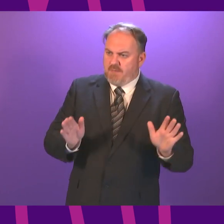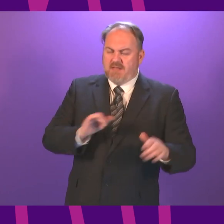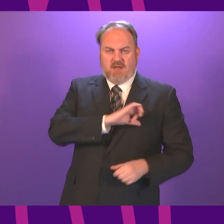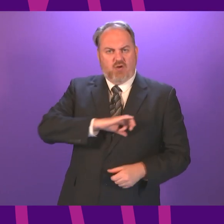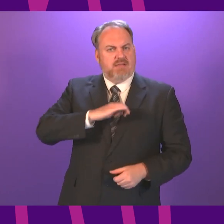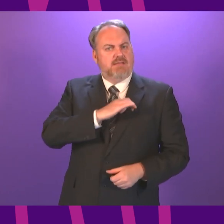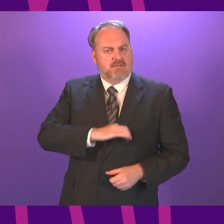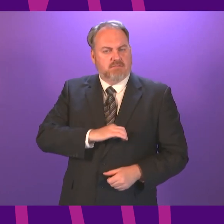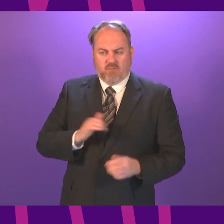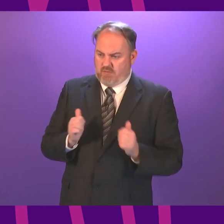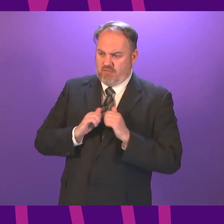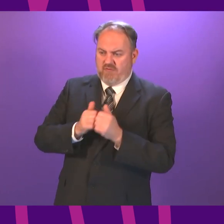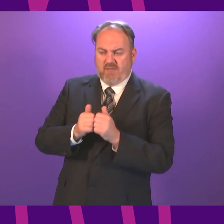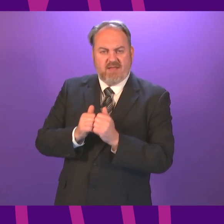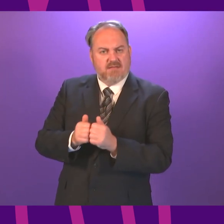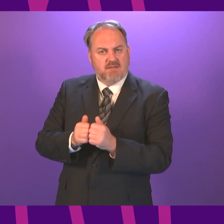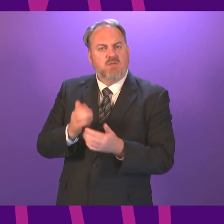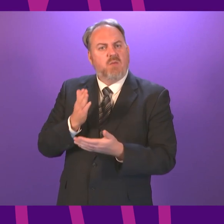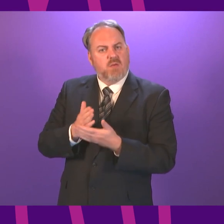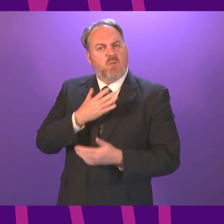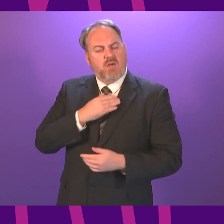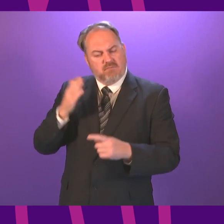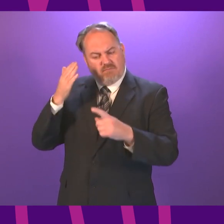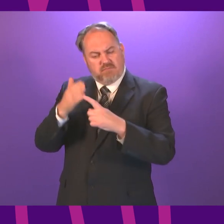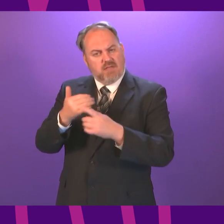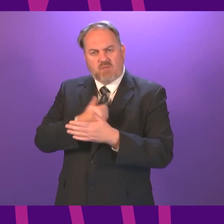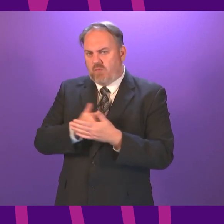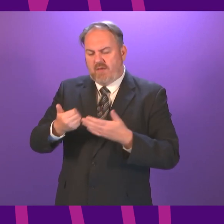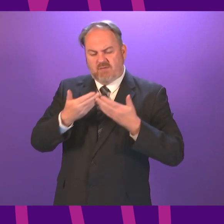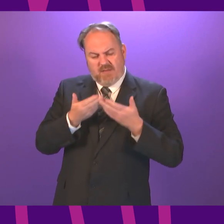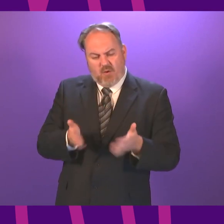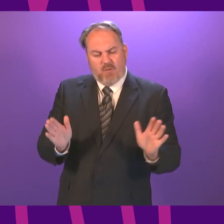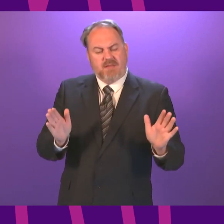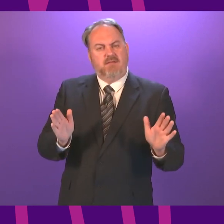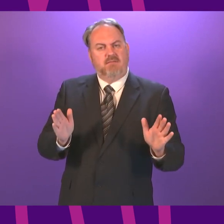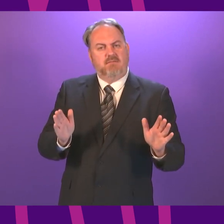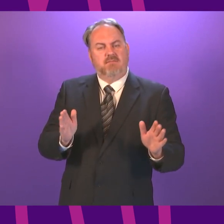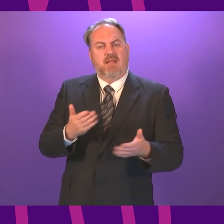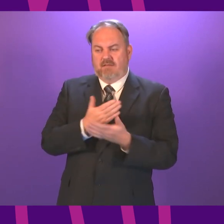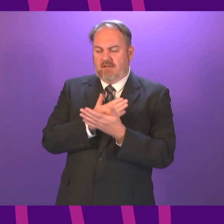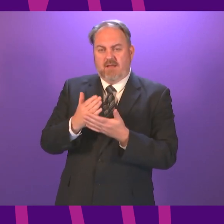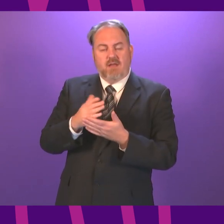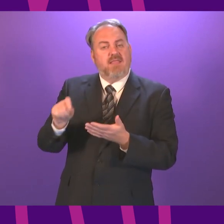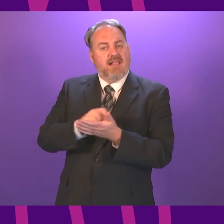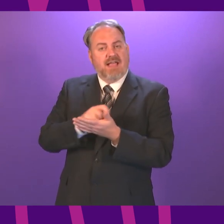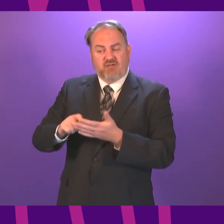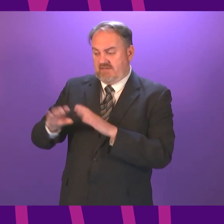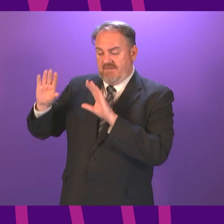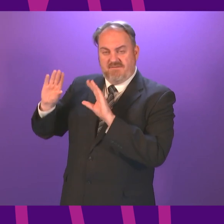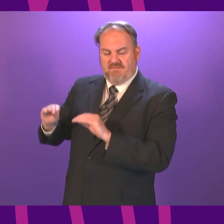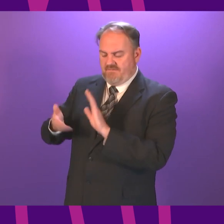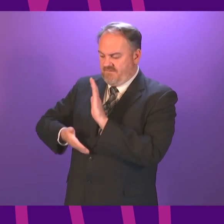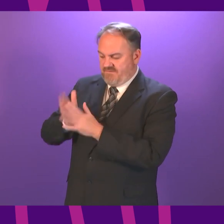make sure that we aid that transparency So on that, as on everything else the election is over we have all